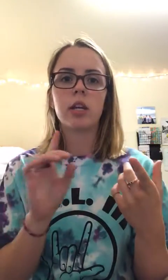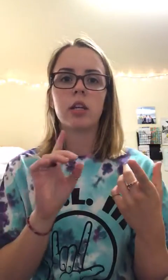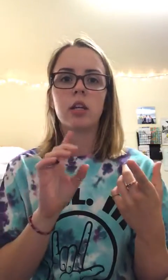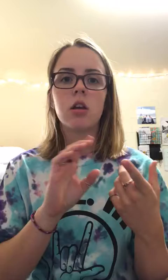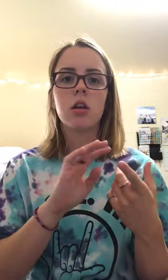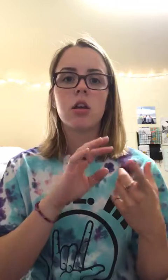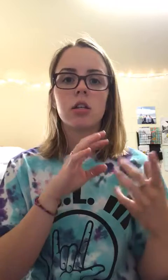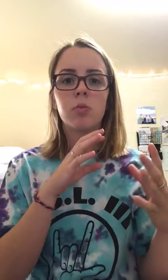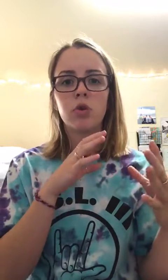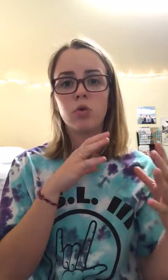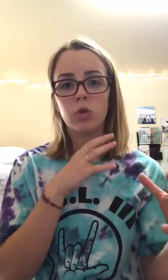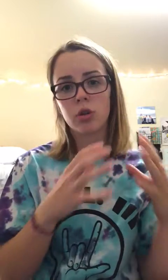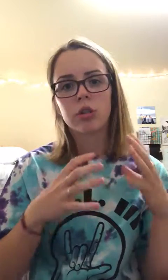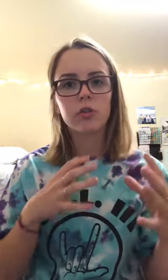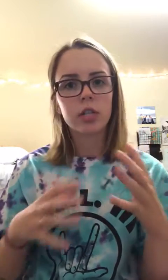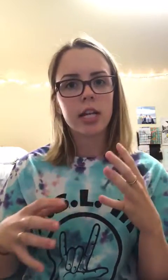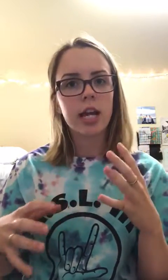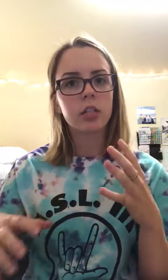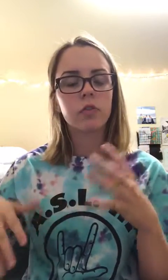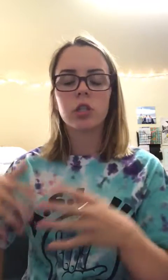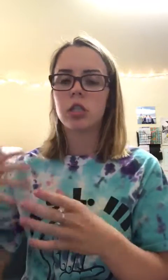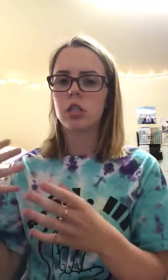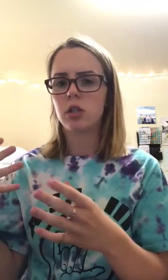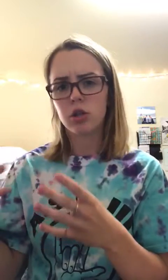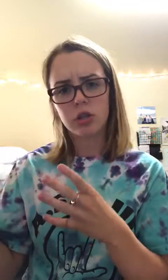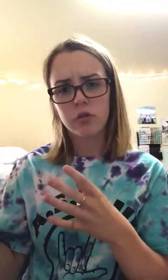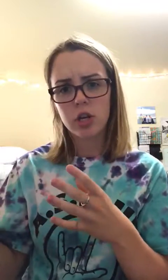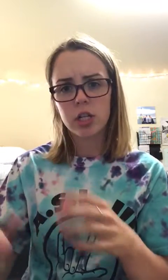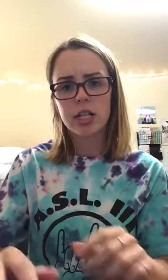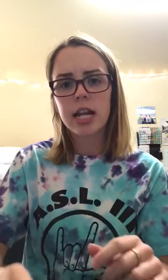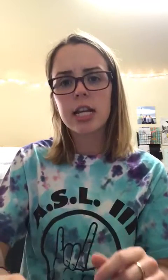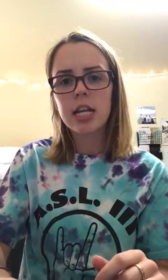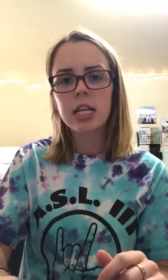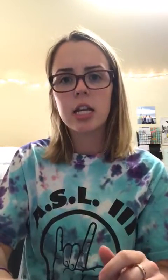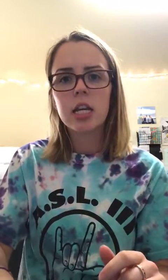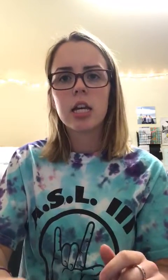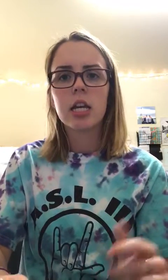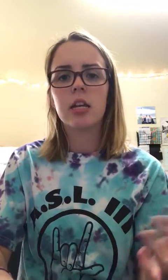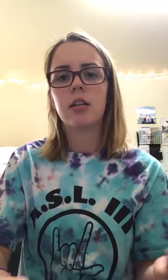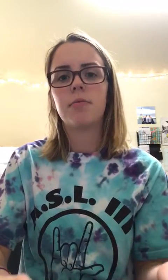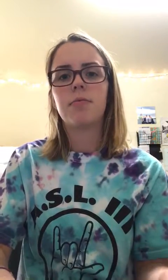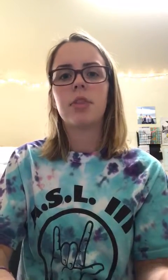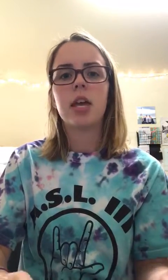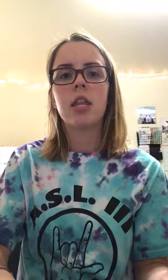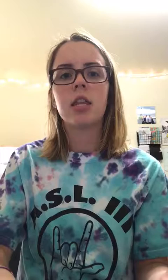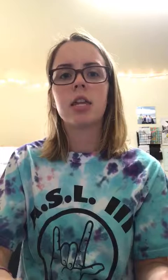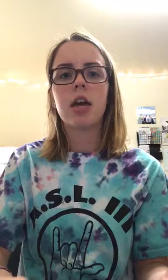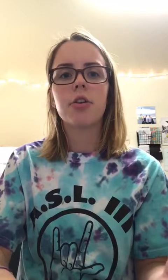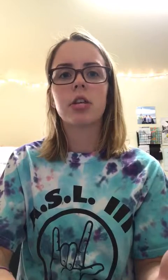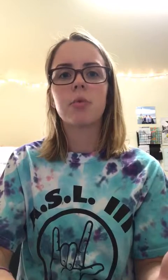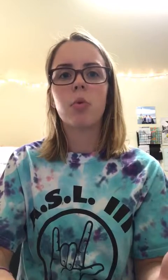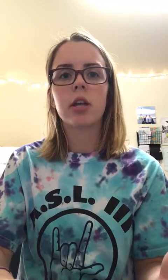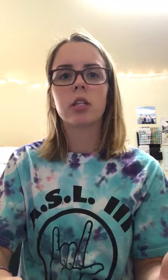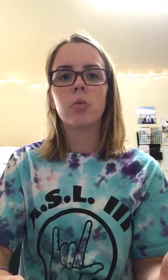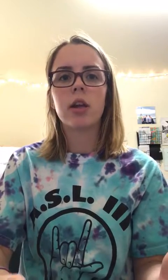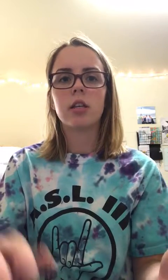someone who learns for a test versus learns for understanding, and then the other key points was